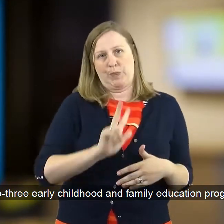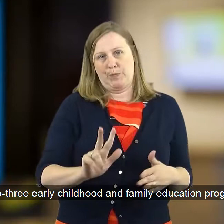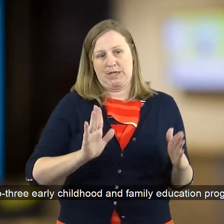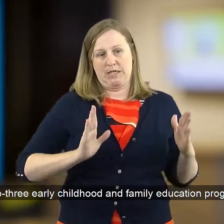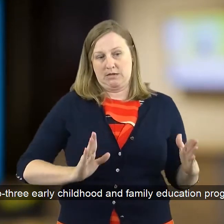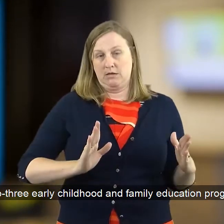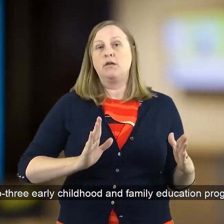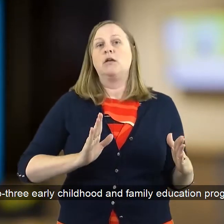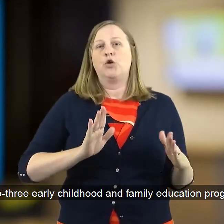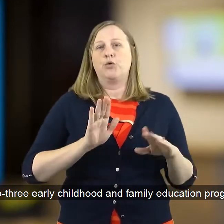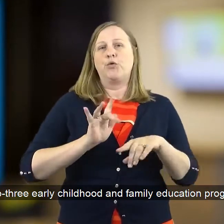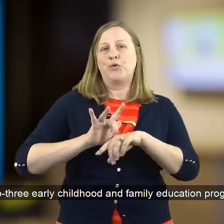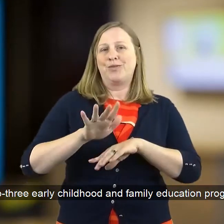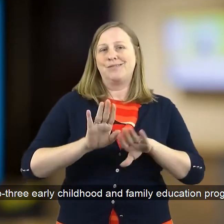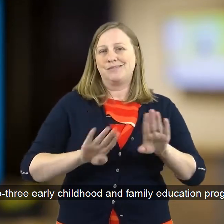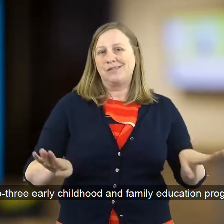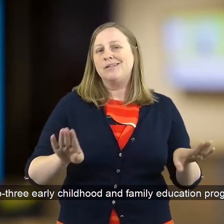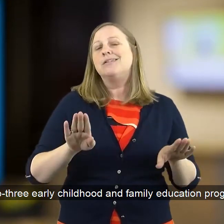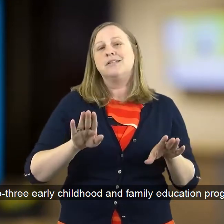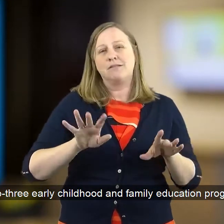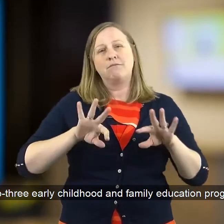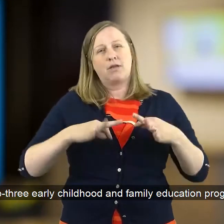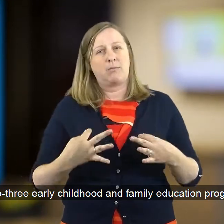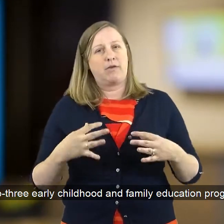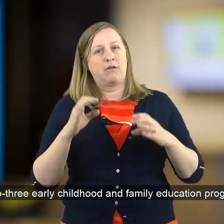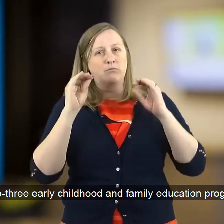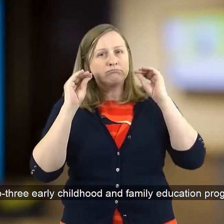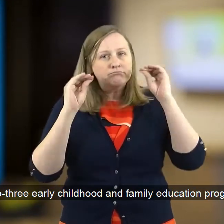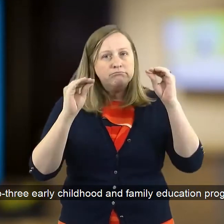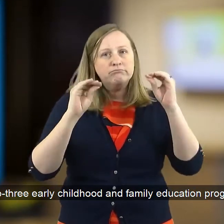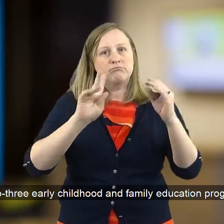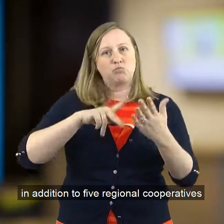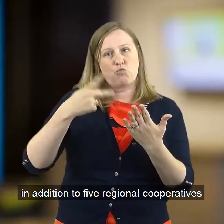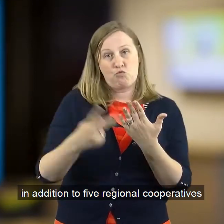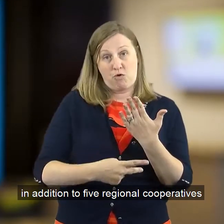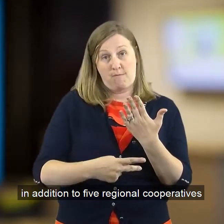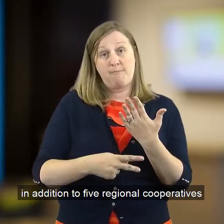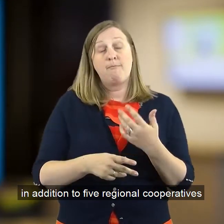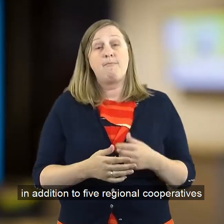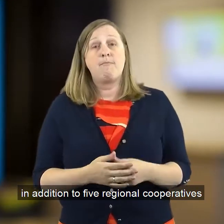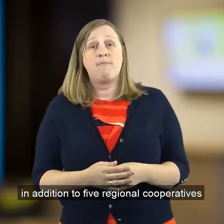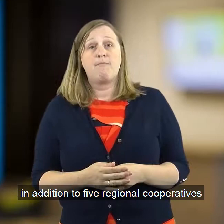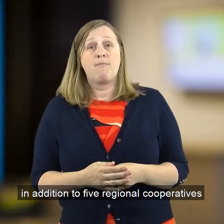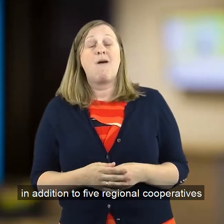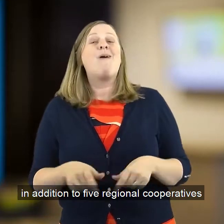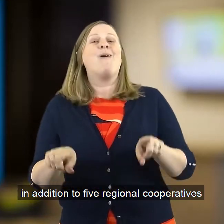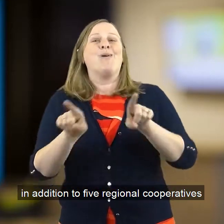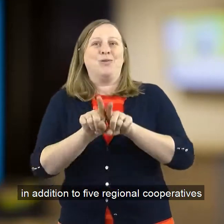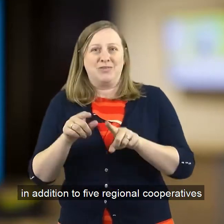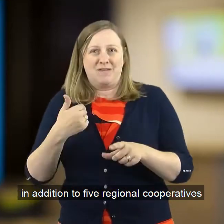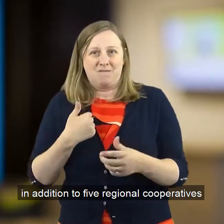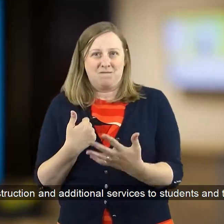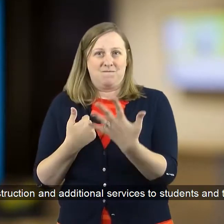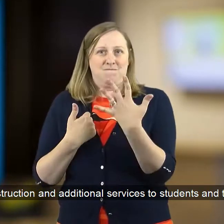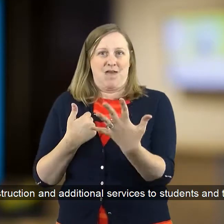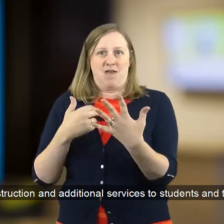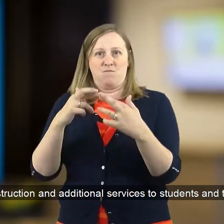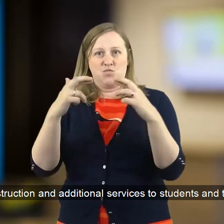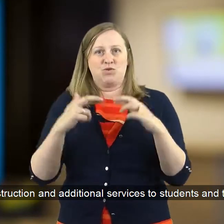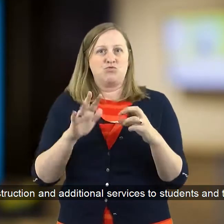childhood and family education program, in addition to five regional cooperatives, providing instruction